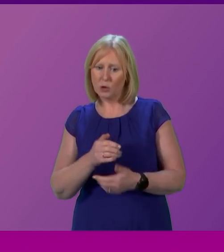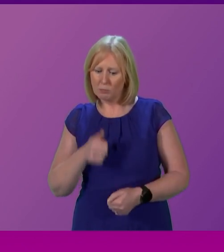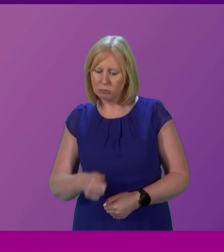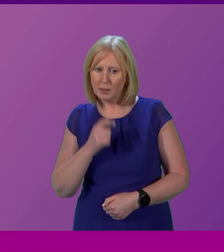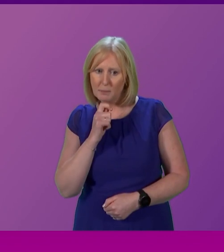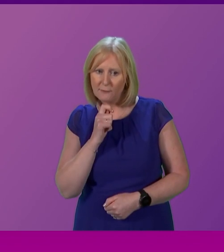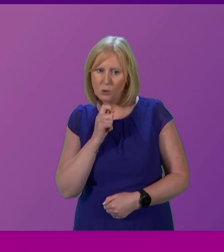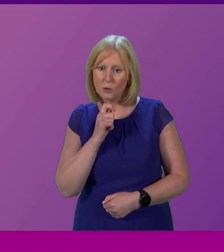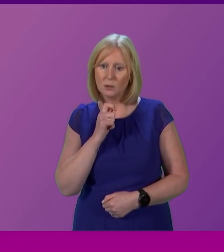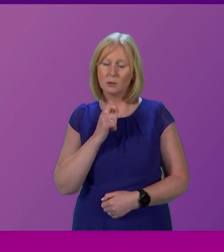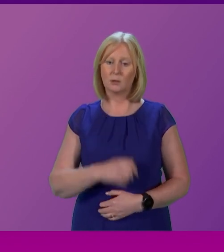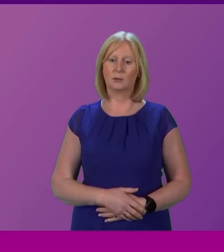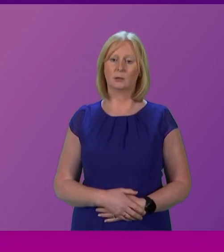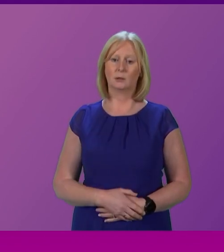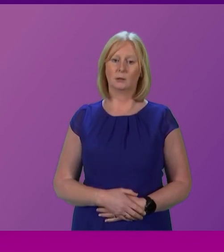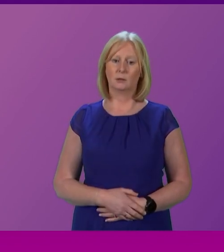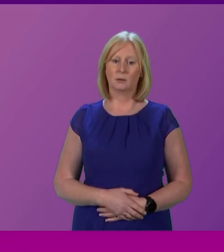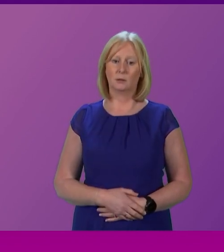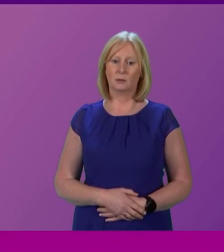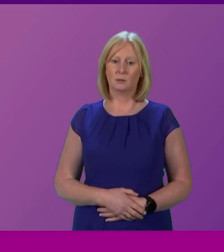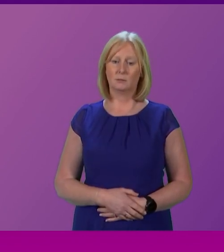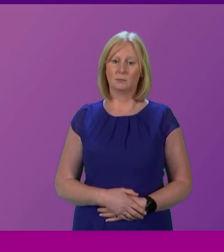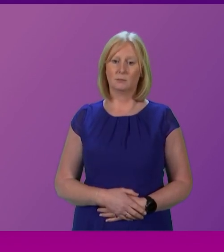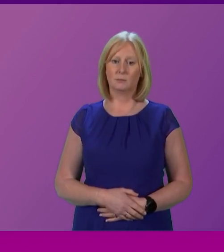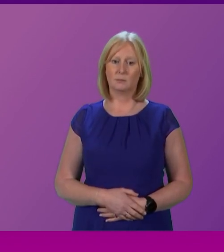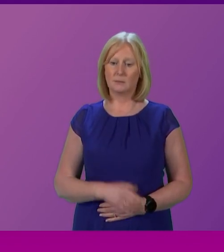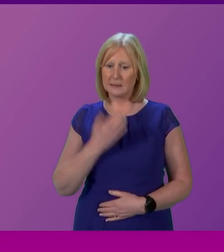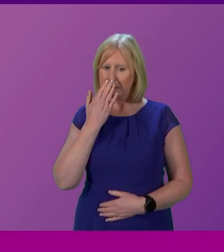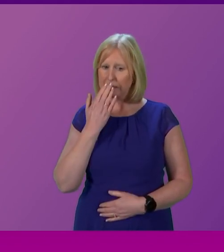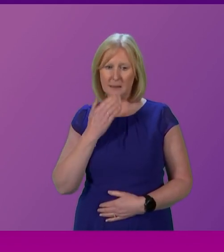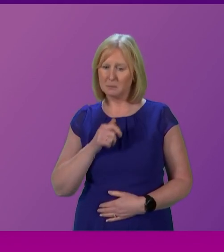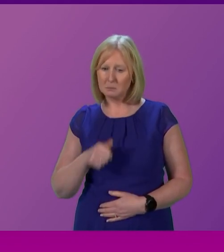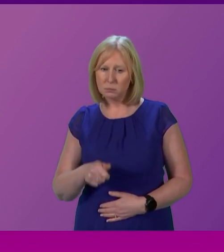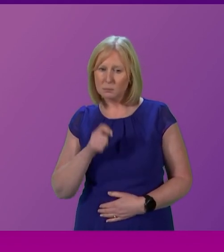is, yeah. Your microphone's on? It doesn't sound like it.